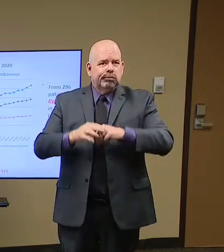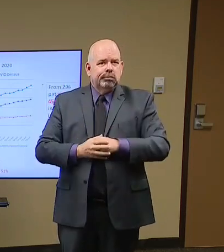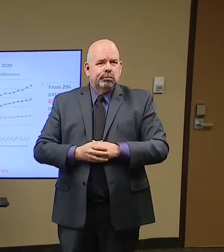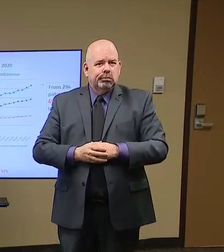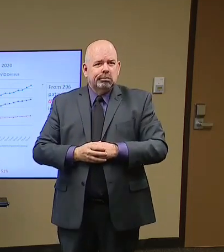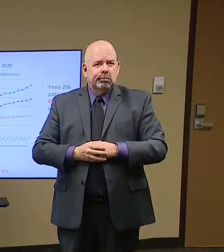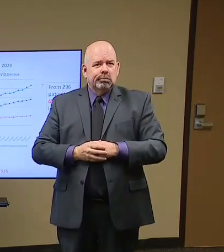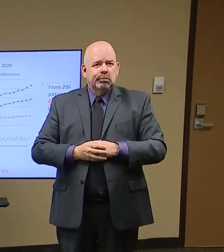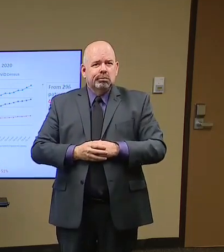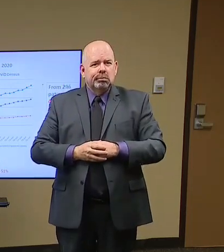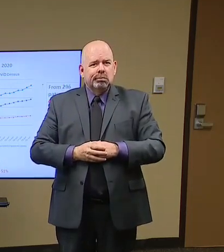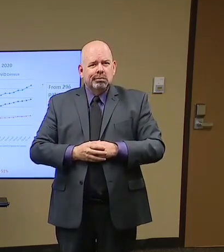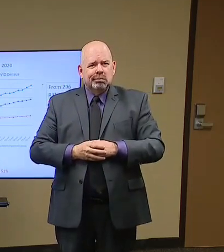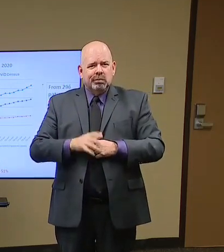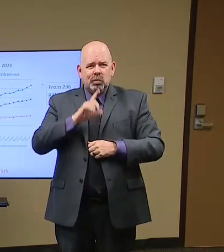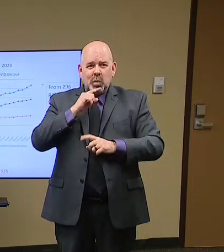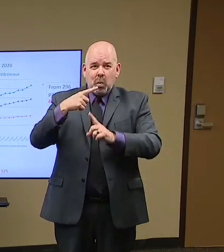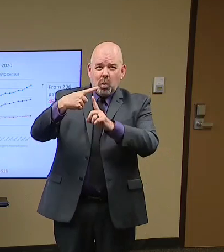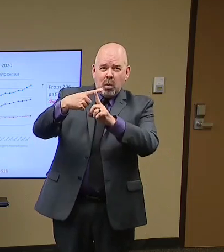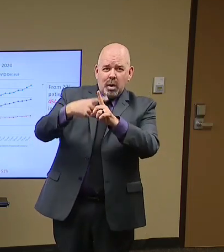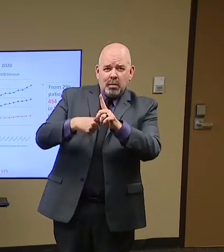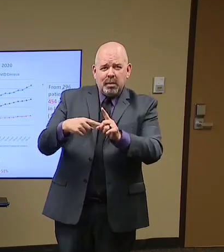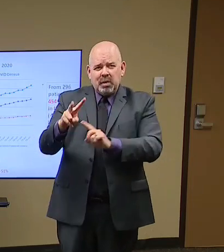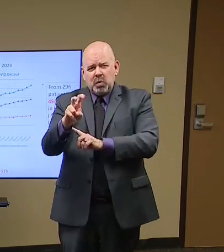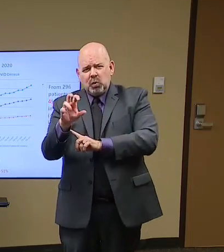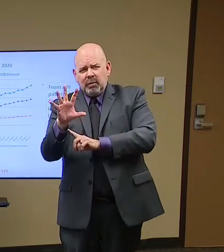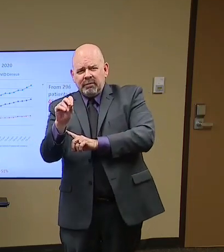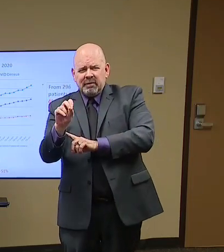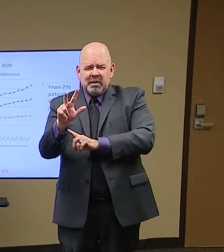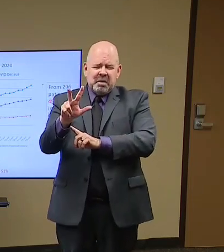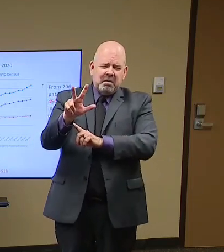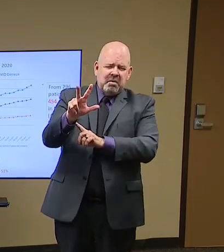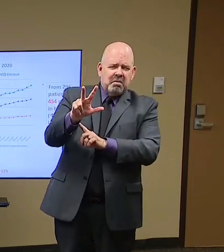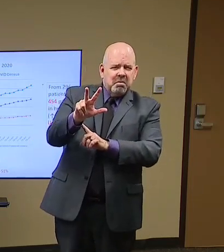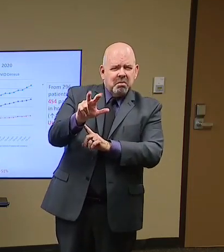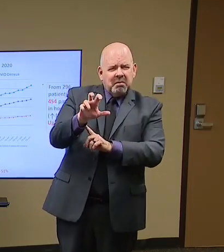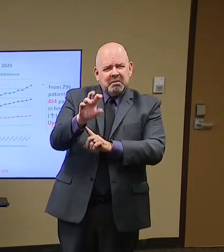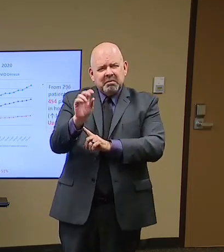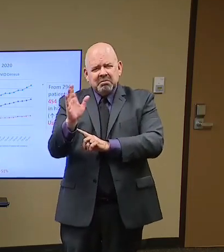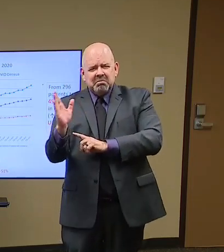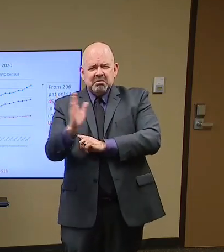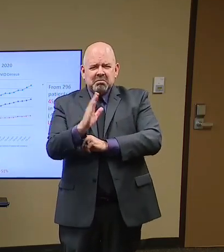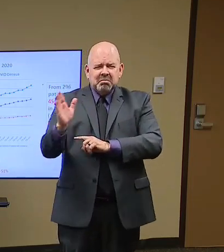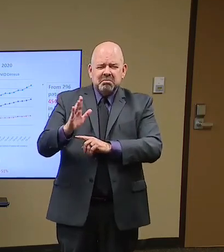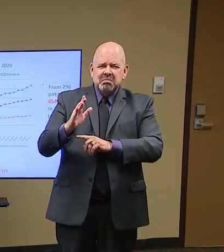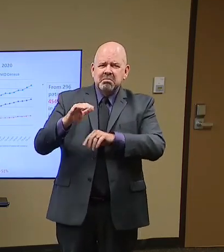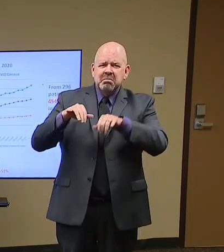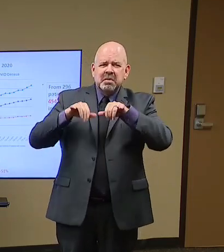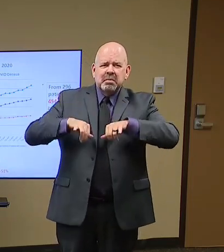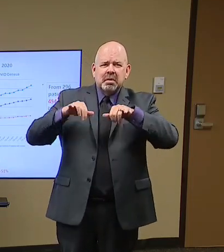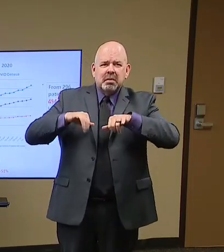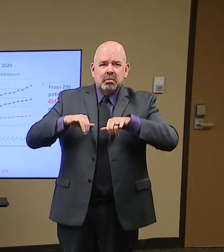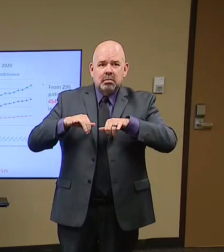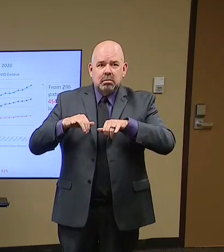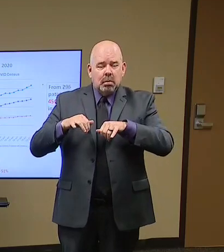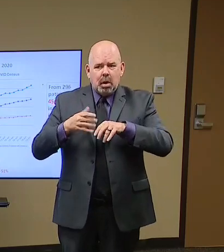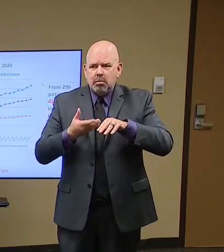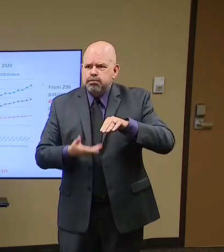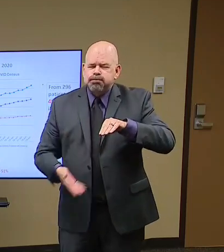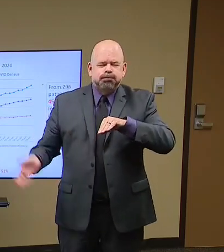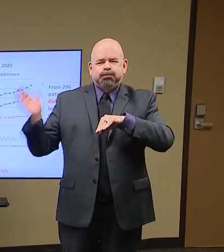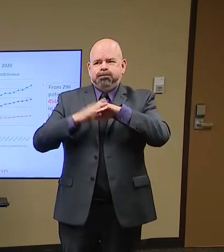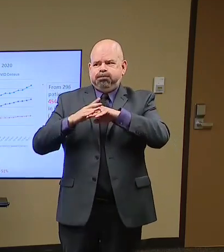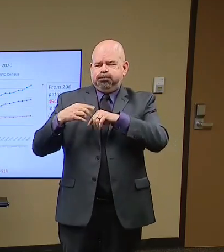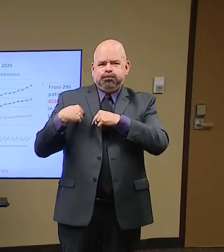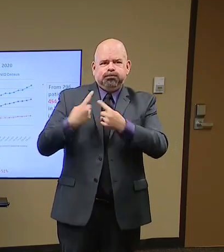250 and 300 hospitalized cases to now today, two weeks later, having over 450